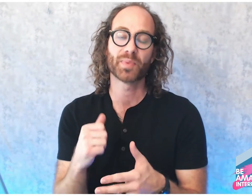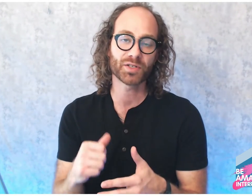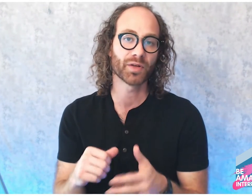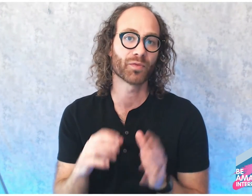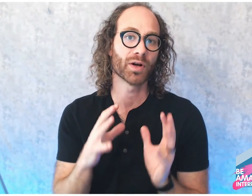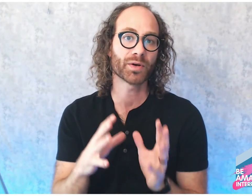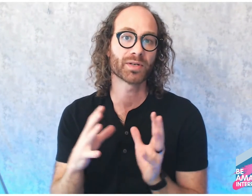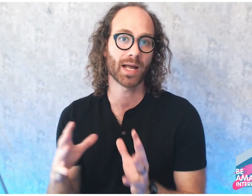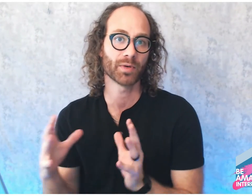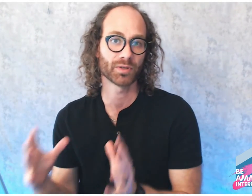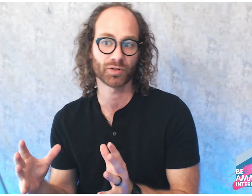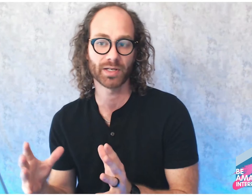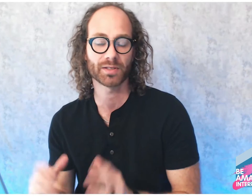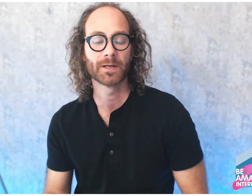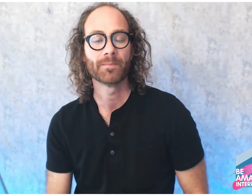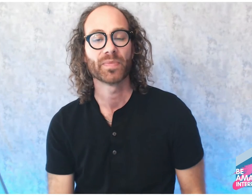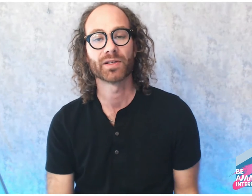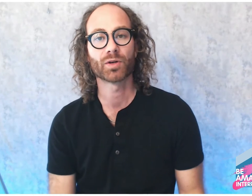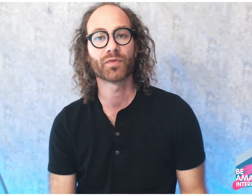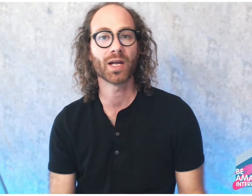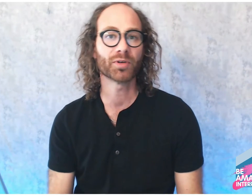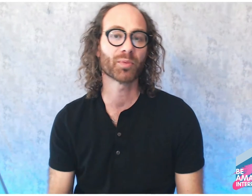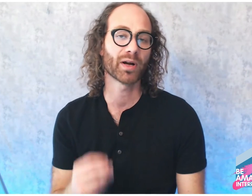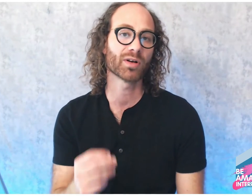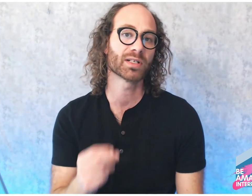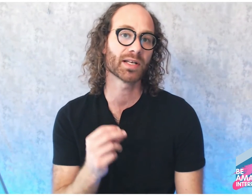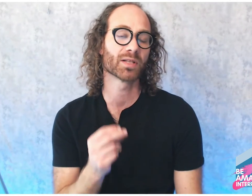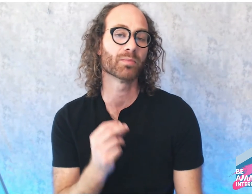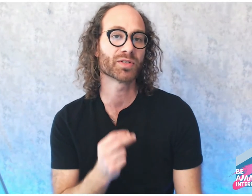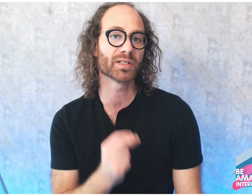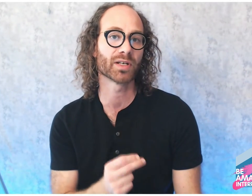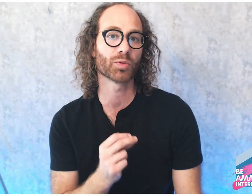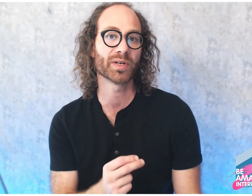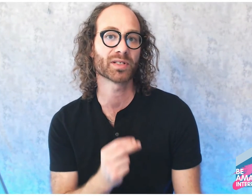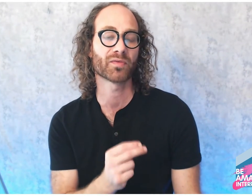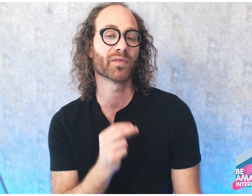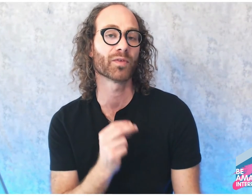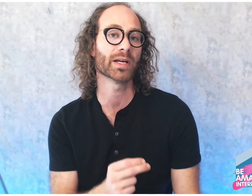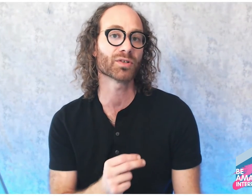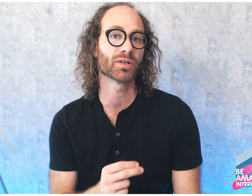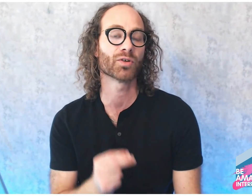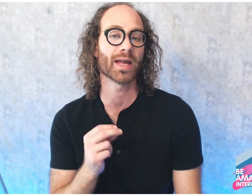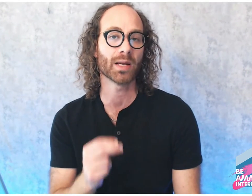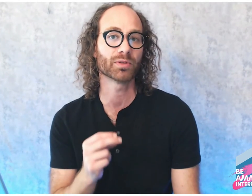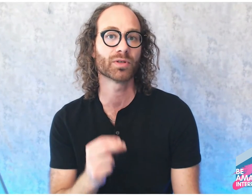if we're under time constraints. And so if you're able to prioritize the most essential pieces of information, you're able to